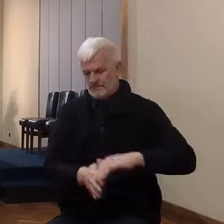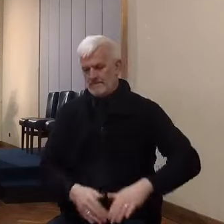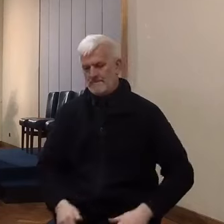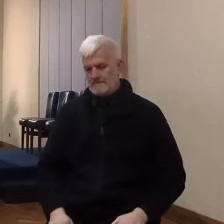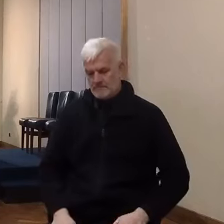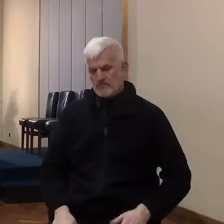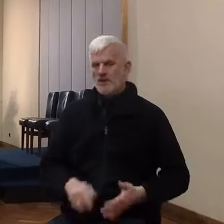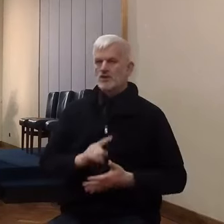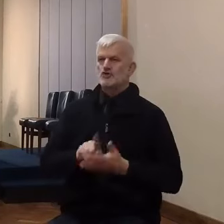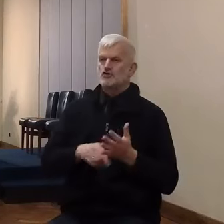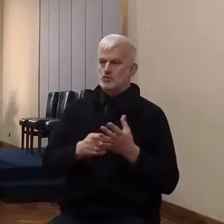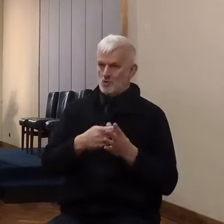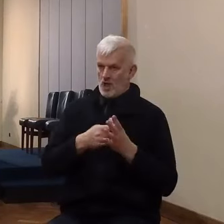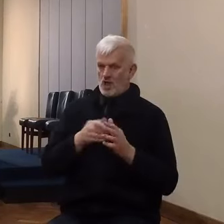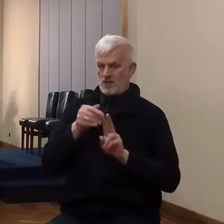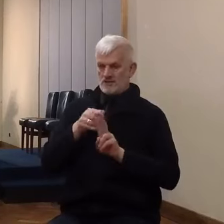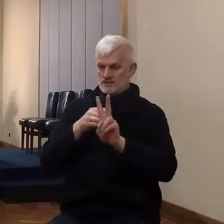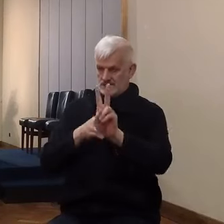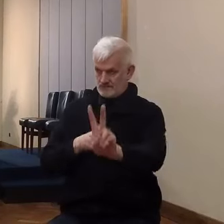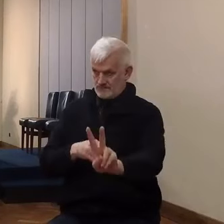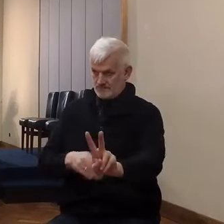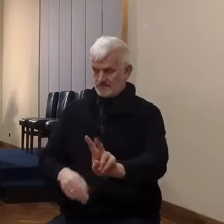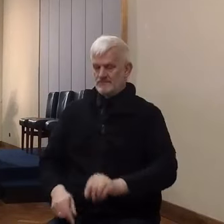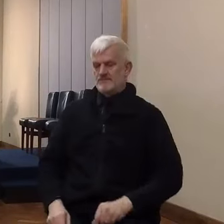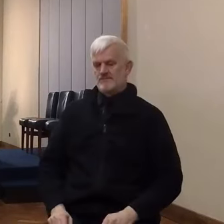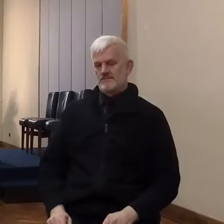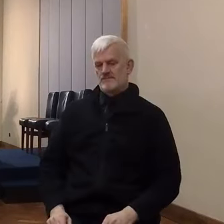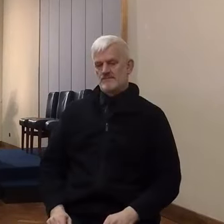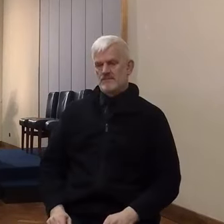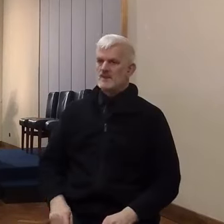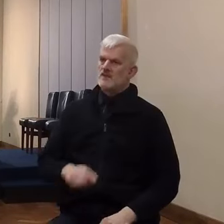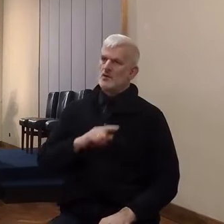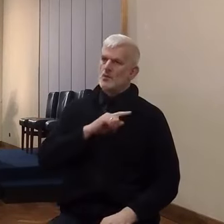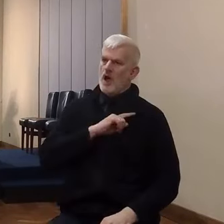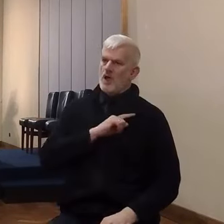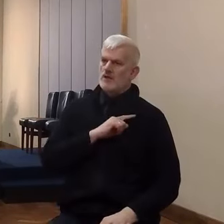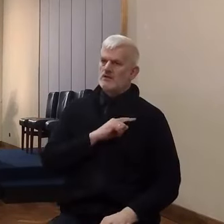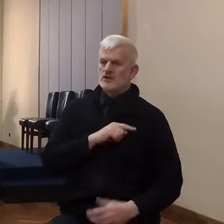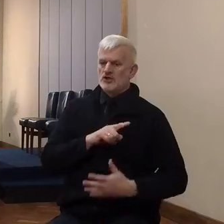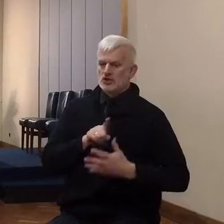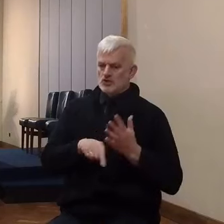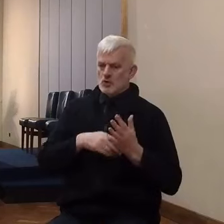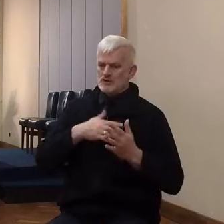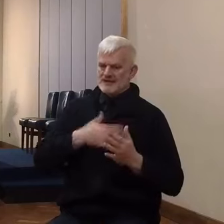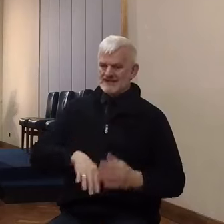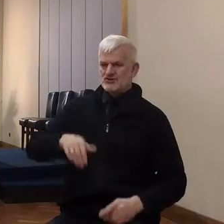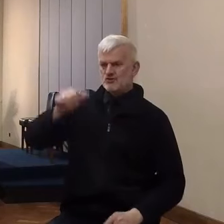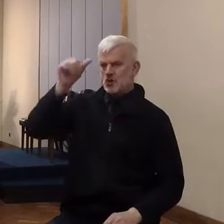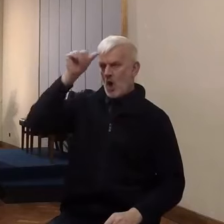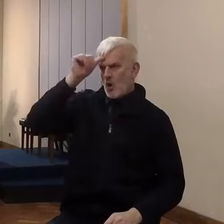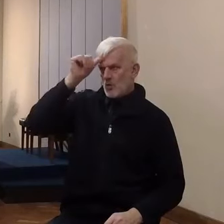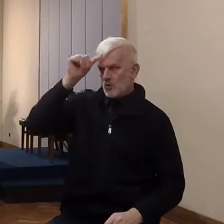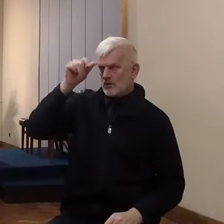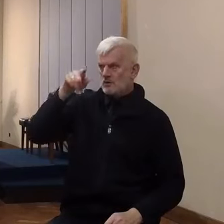Joshua does need to know some practical things. He's not going to trample on the Lord's territory.